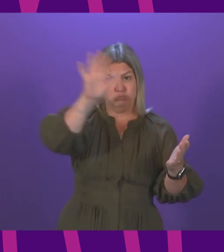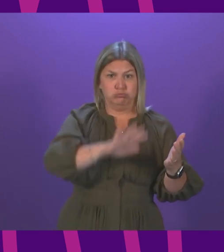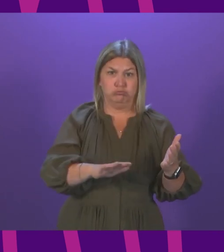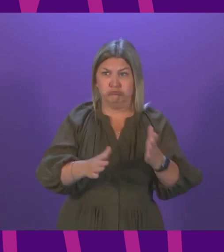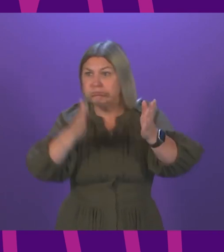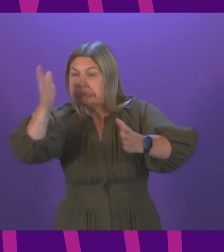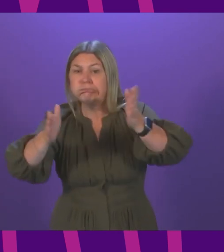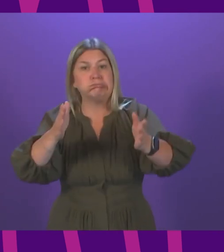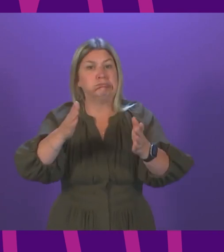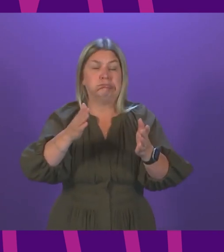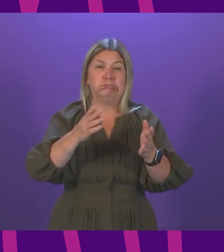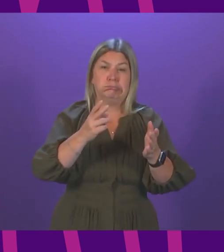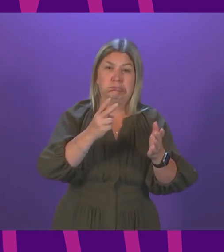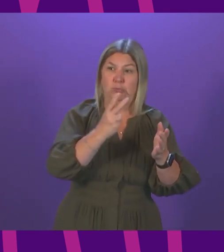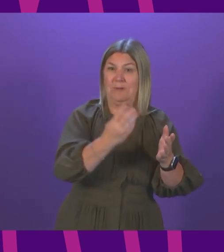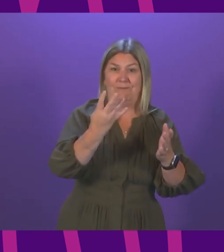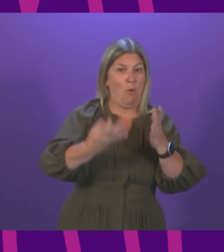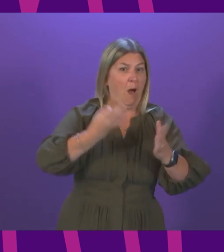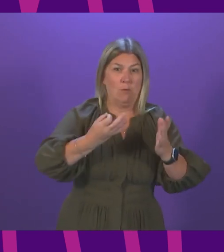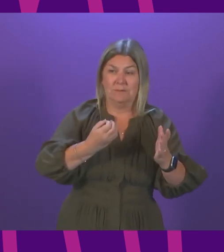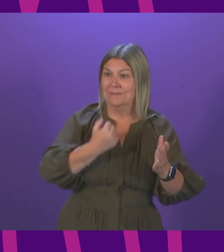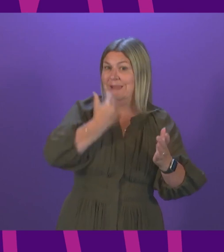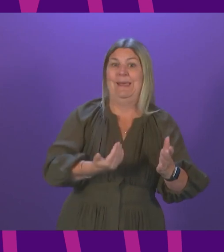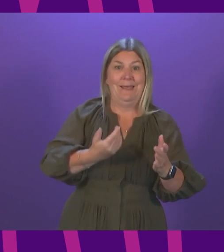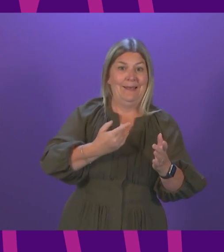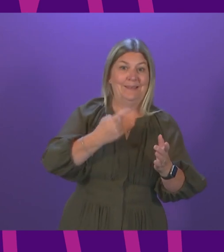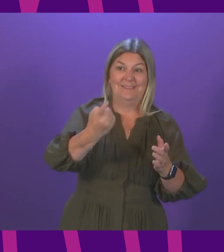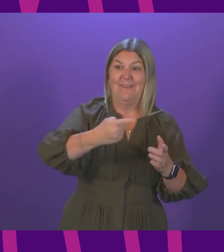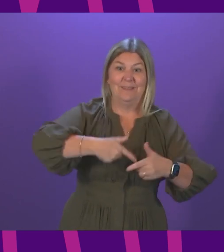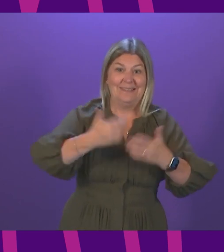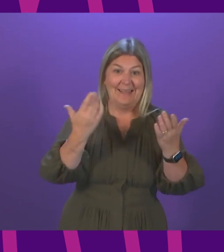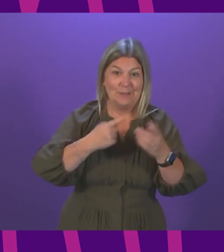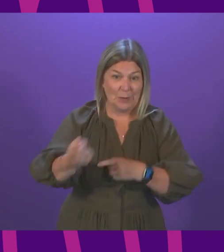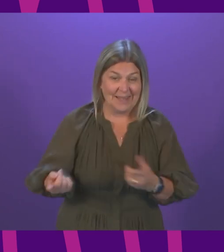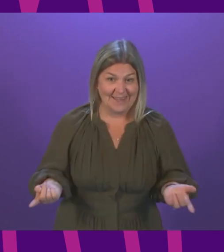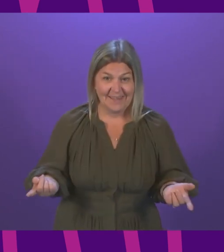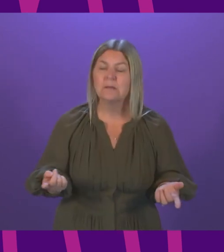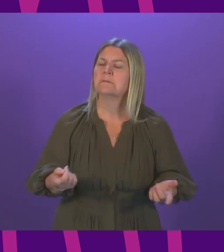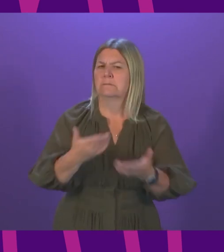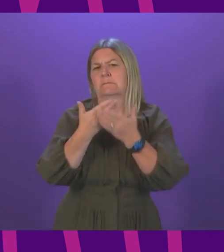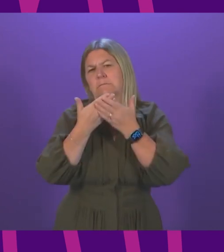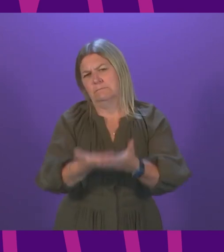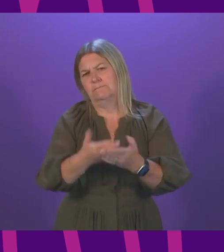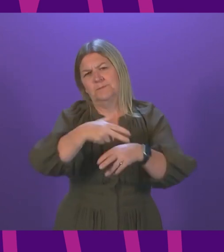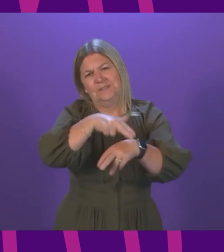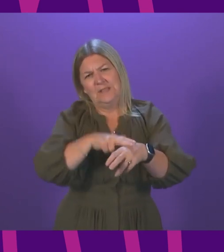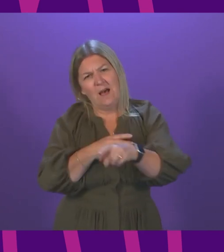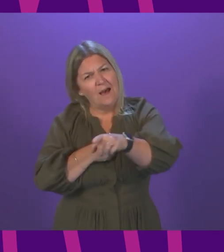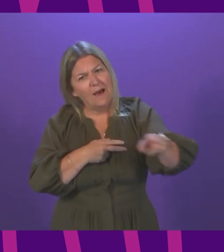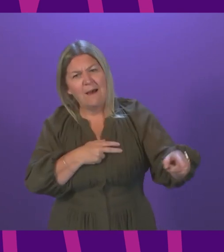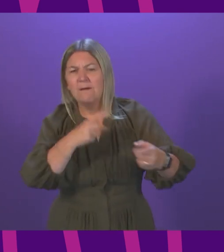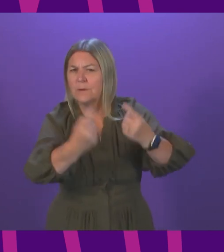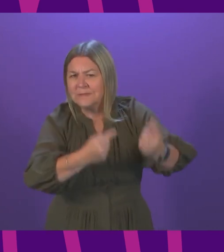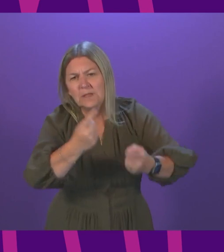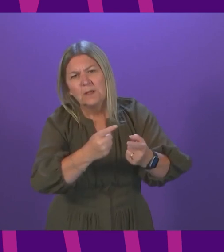seven days a week. I would like to take the opportunity once again, as I am sure other members will, to thank all of our hard-working Ambulance Service